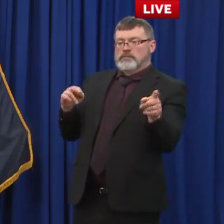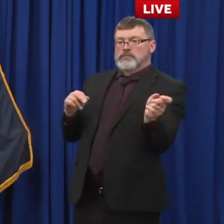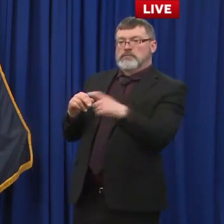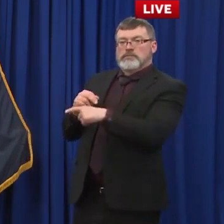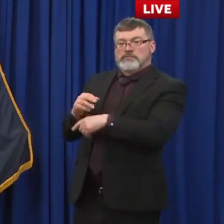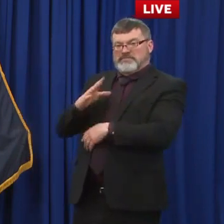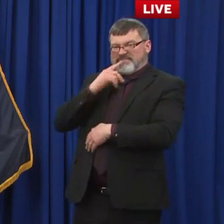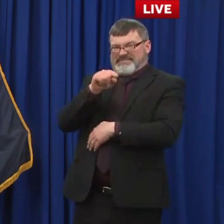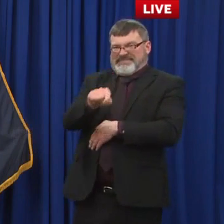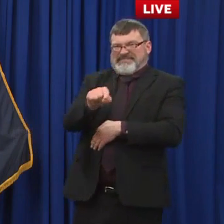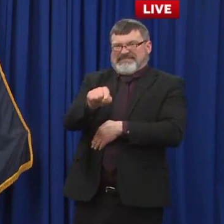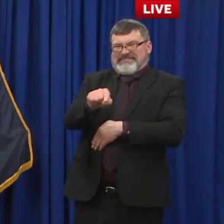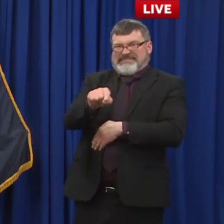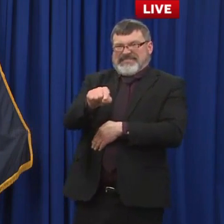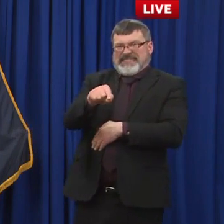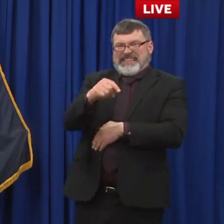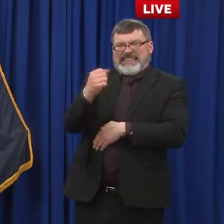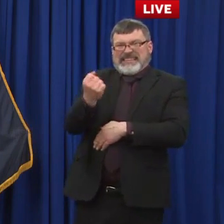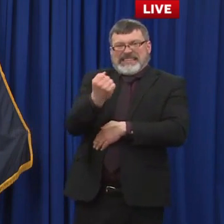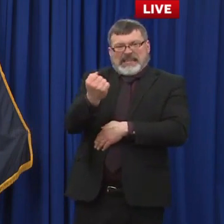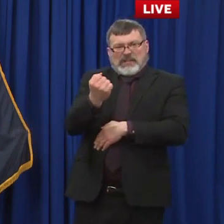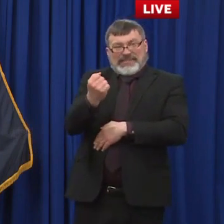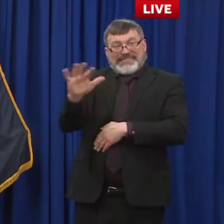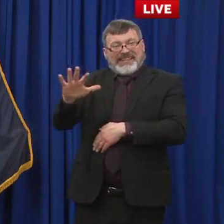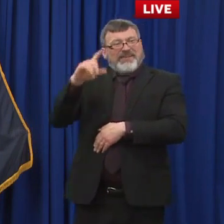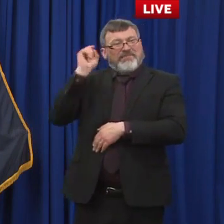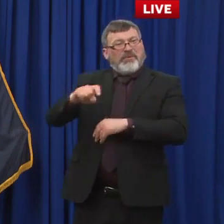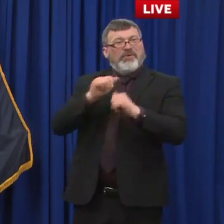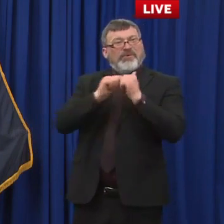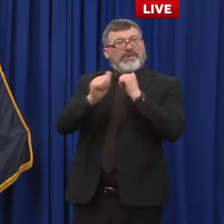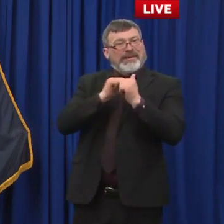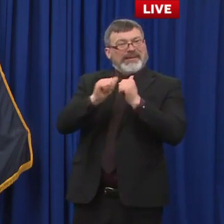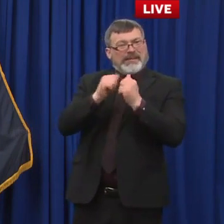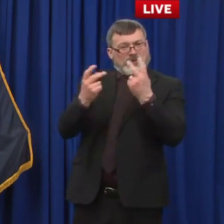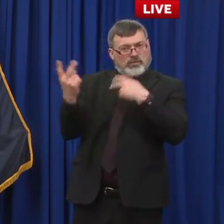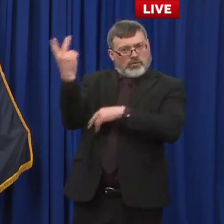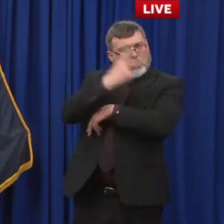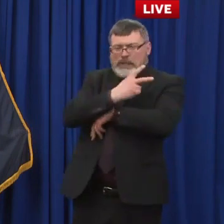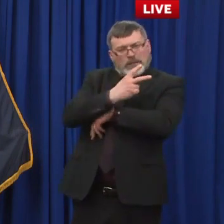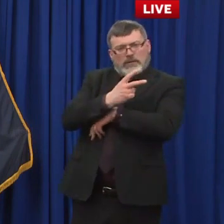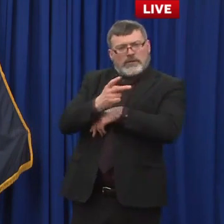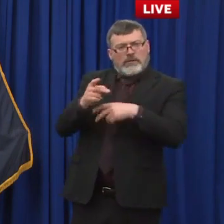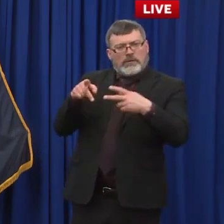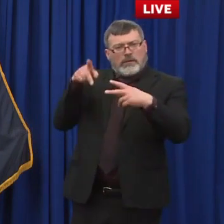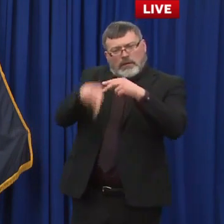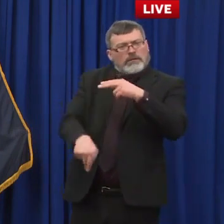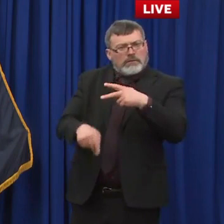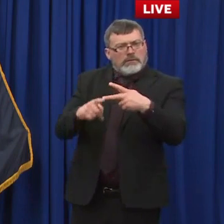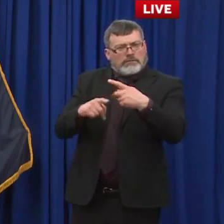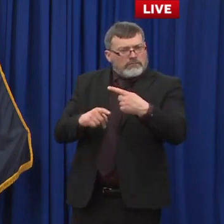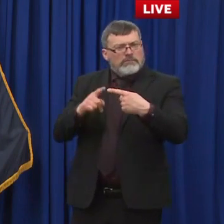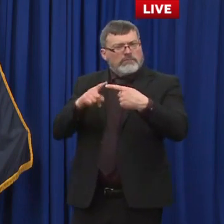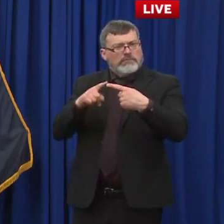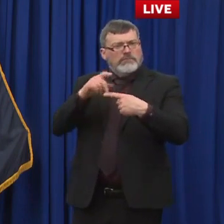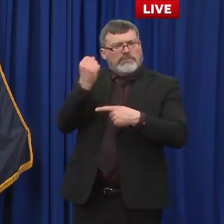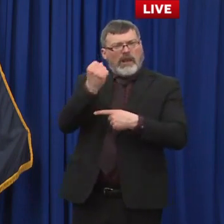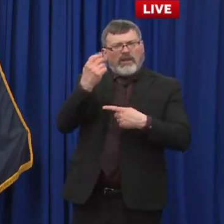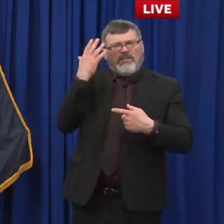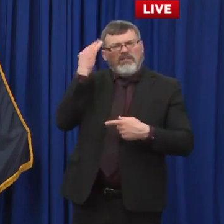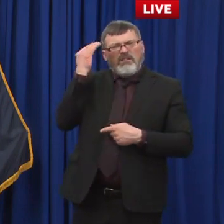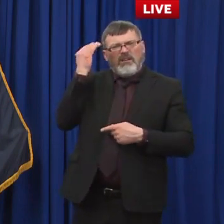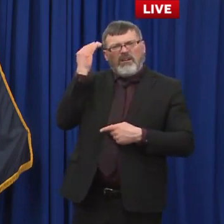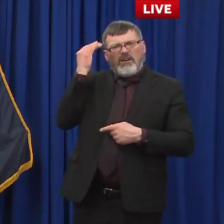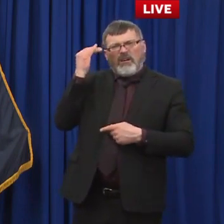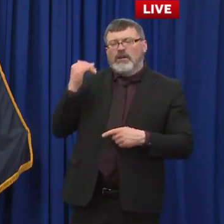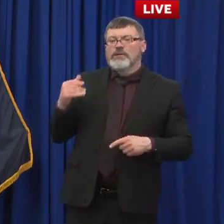sort of rocket takeoff on the vaccine? Oh no no the super site being scaled back to one day is more of a function of people interacting with Vinny and moving themselves up to get their